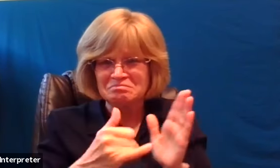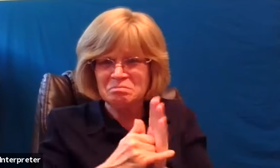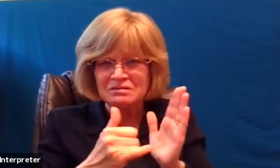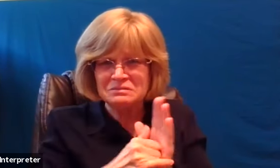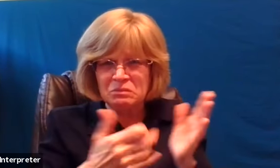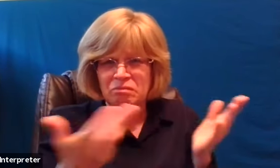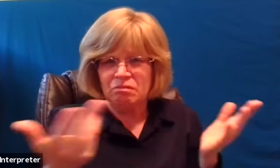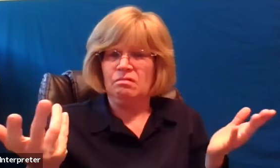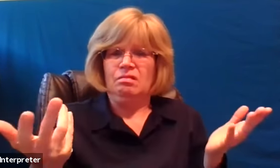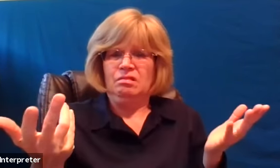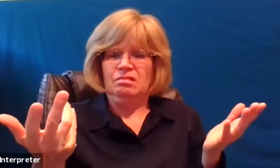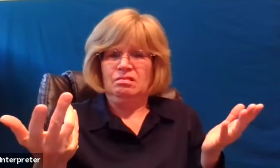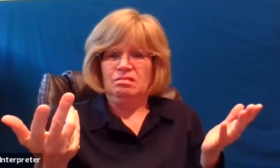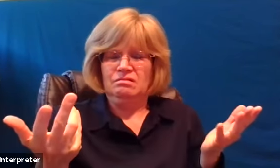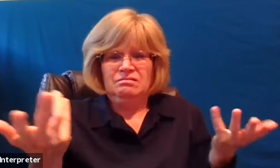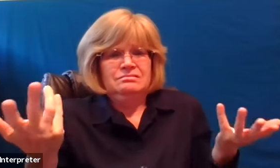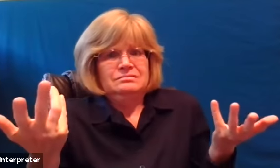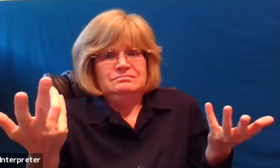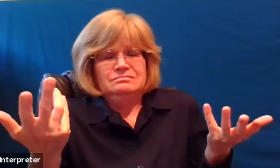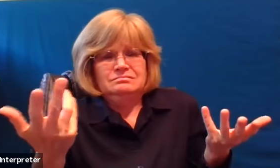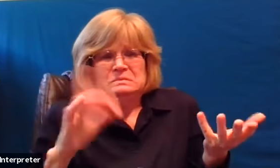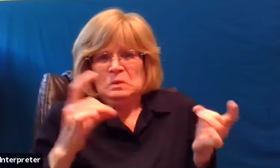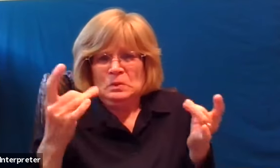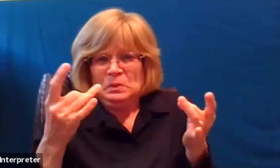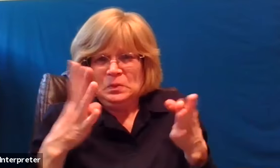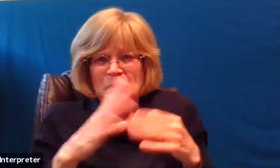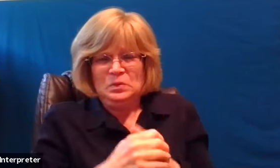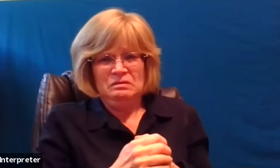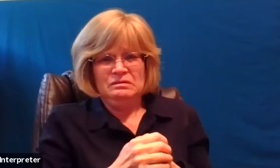a vast amount torture is just sociopathic it's totally unnecessary